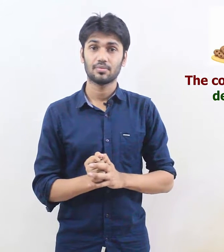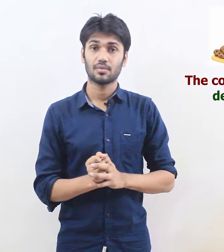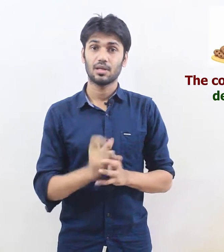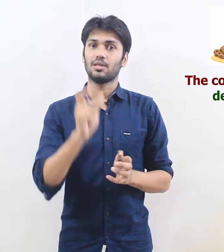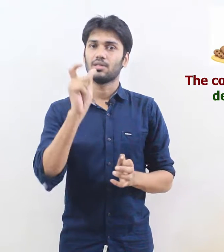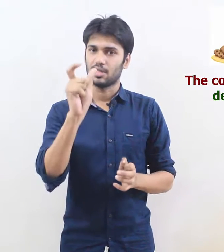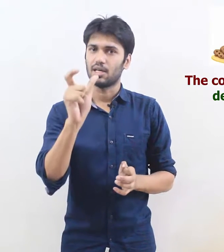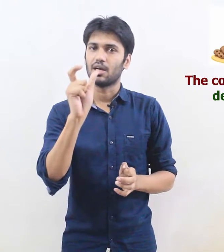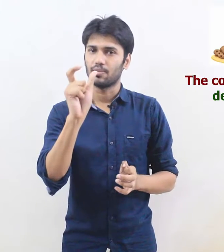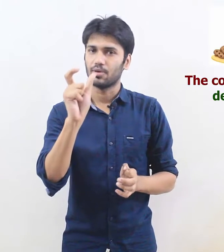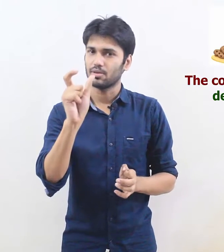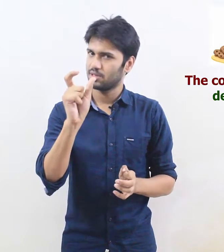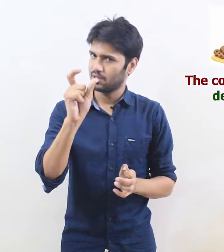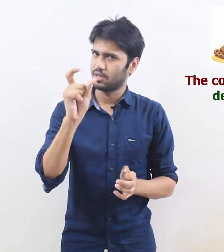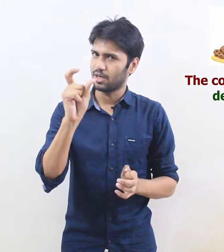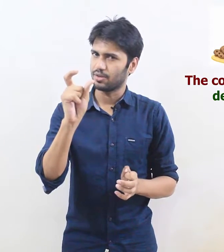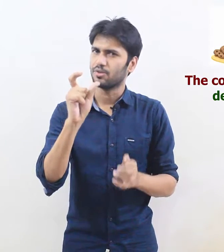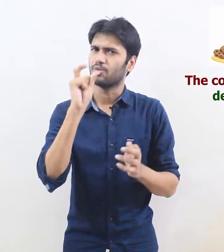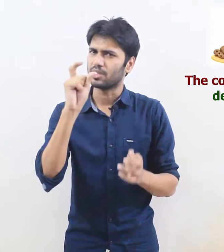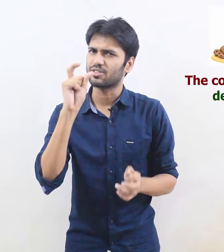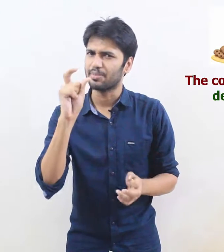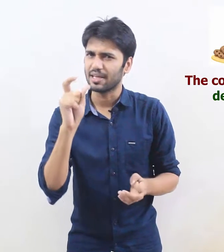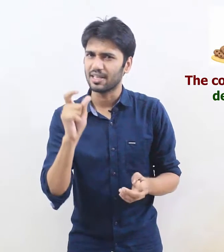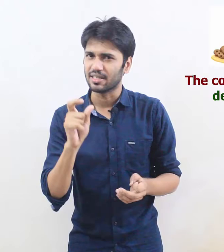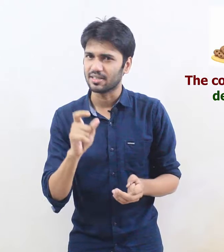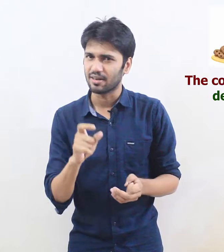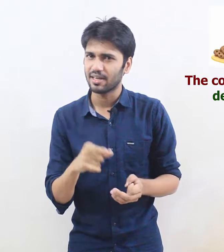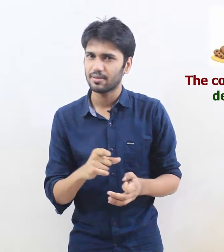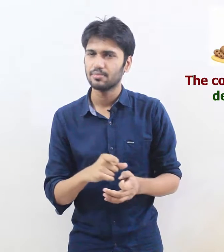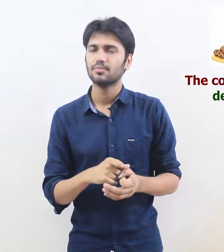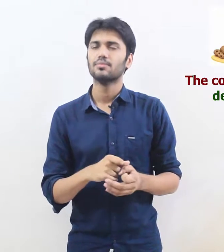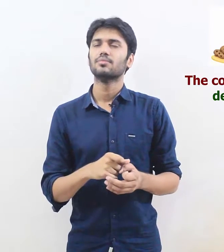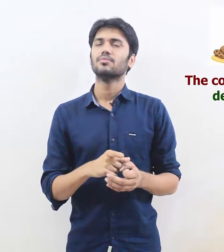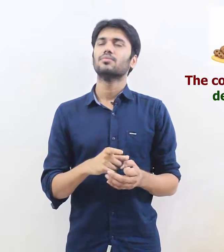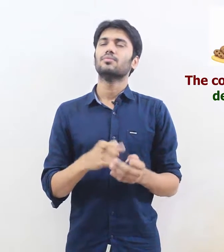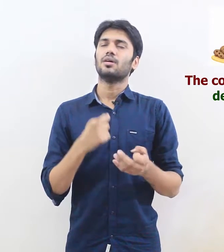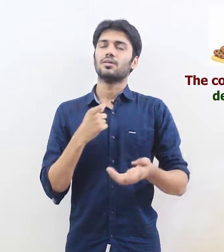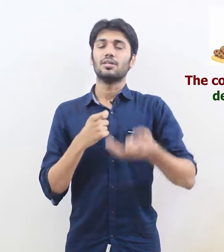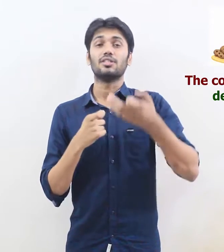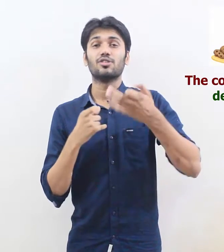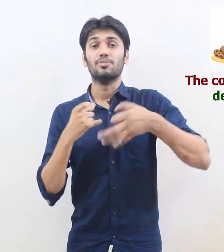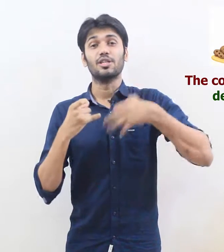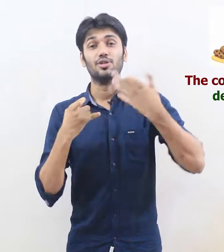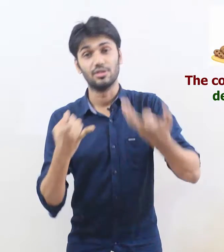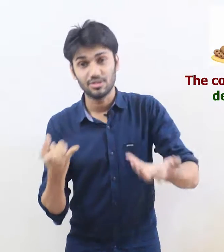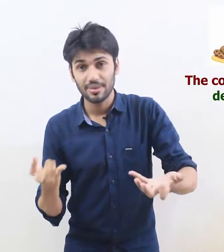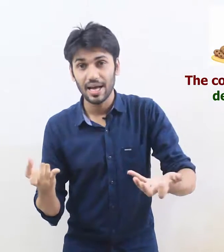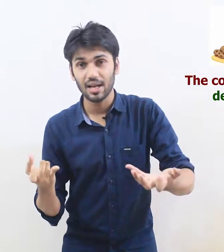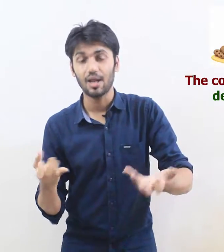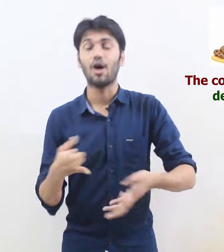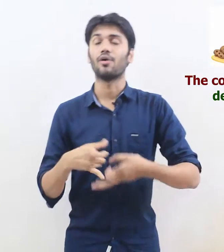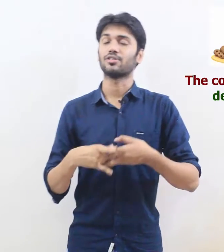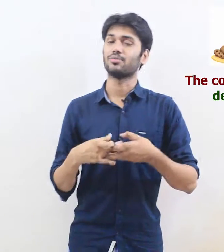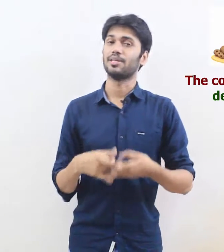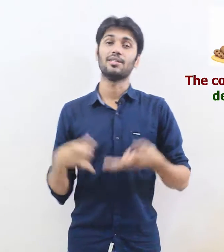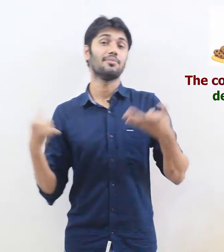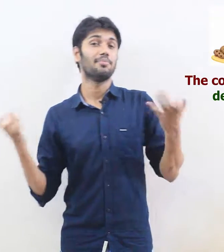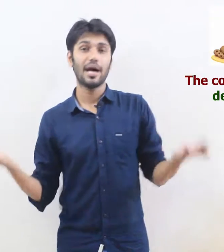yeah of course you know what smell is right could be good smell or it could be fat